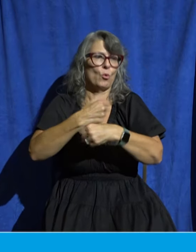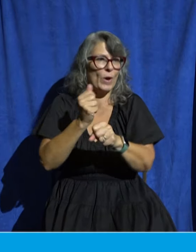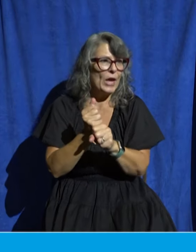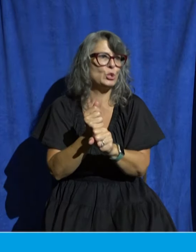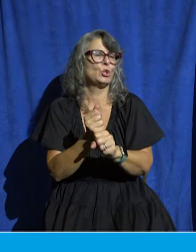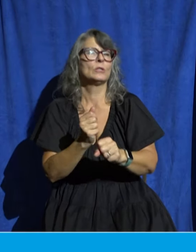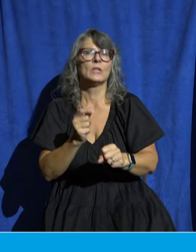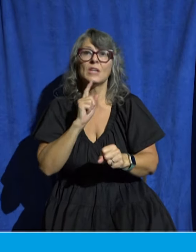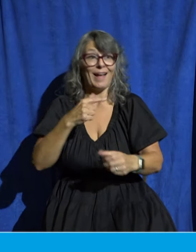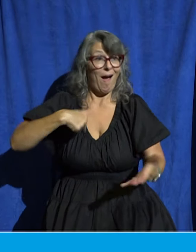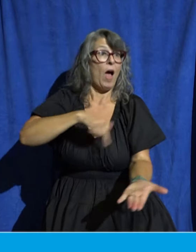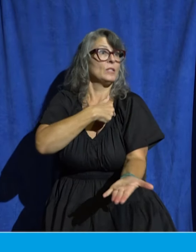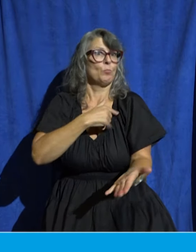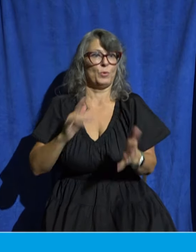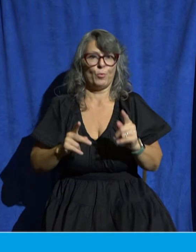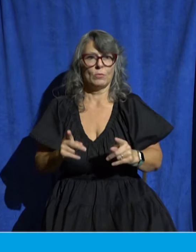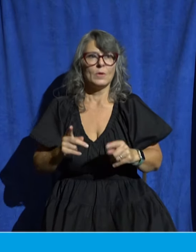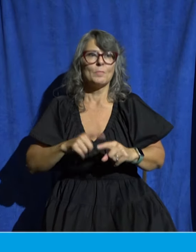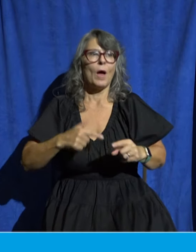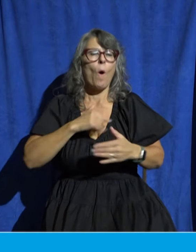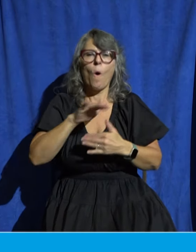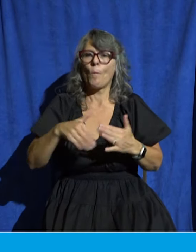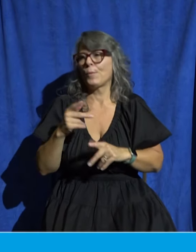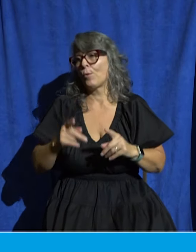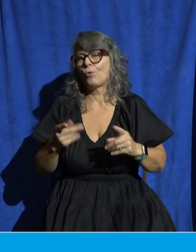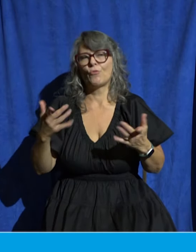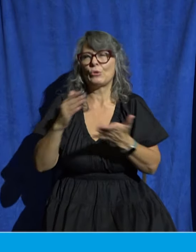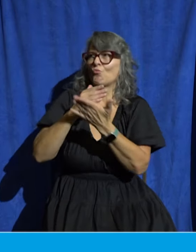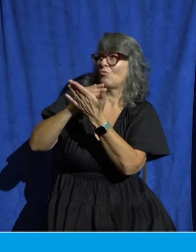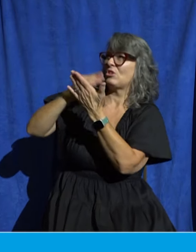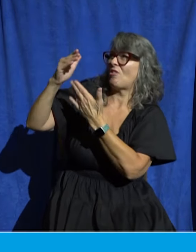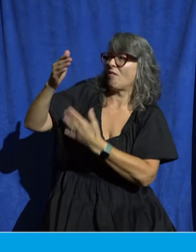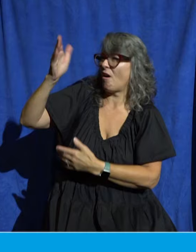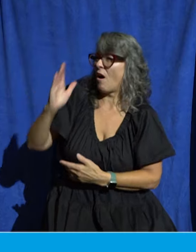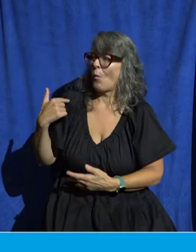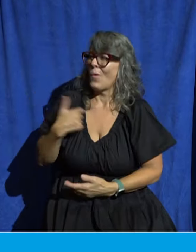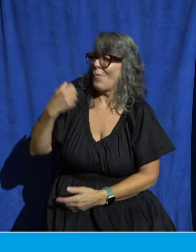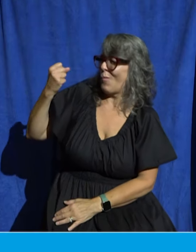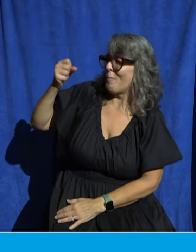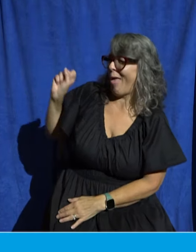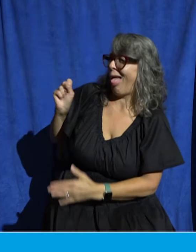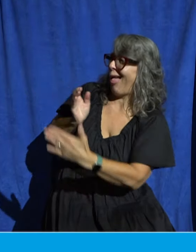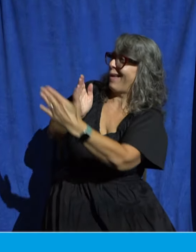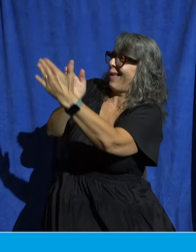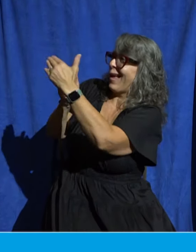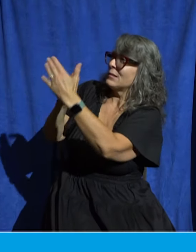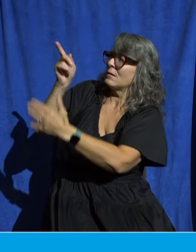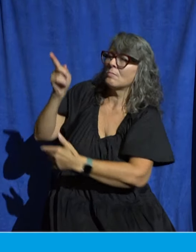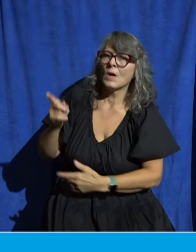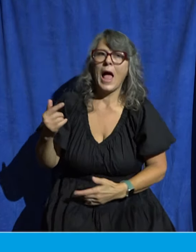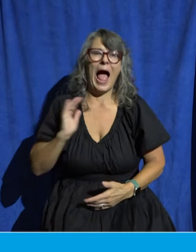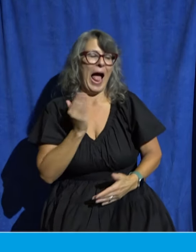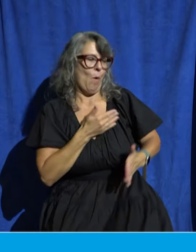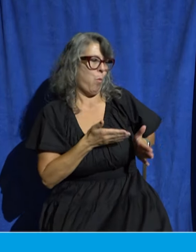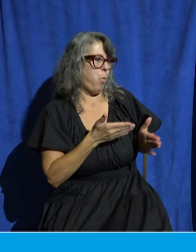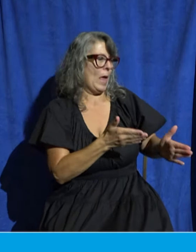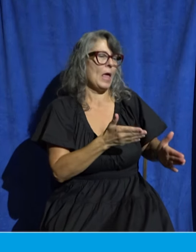have rejected God. We've rebelled against him by choosing our ways instead of his, which warrants his infinite